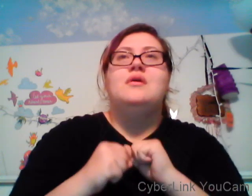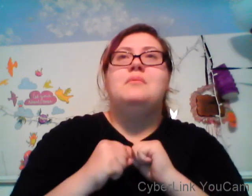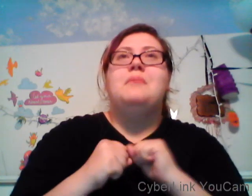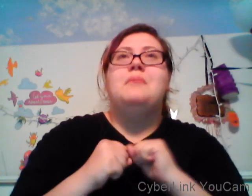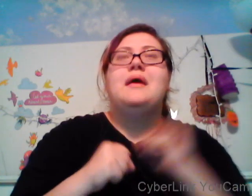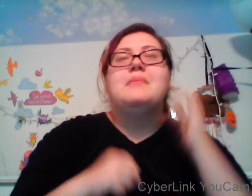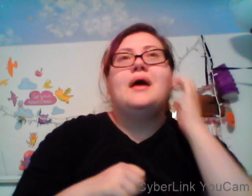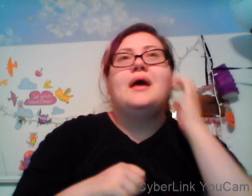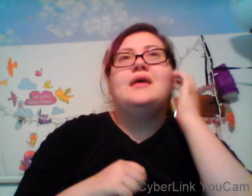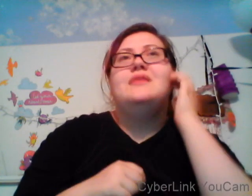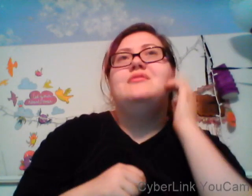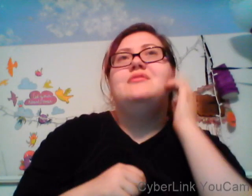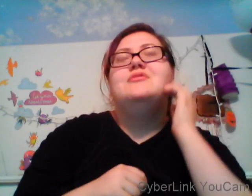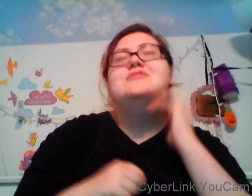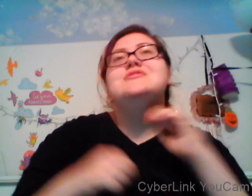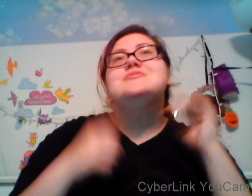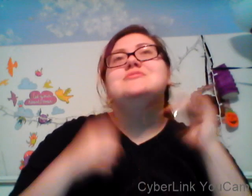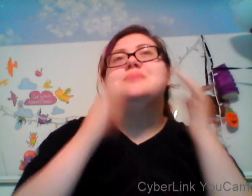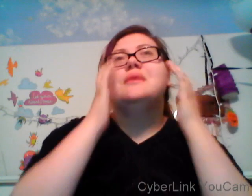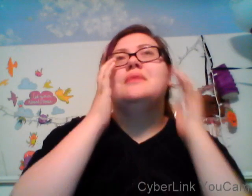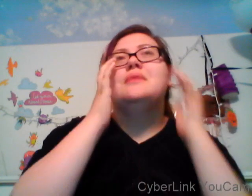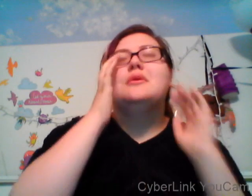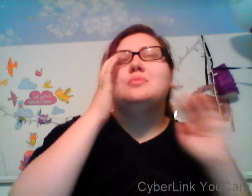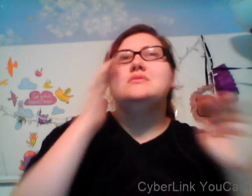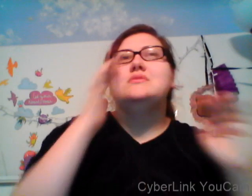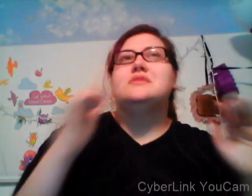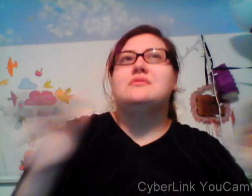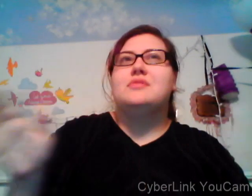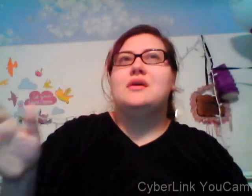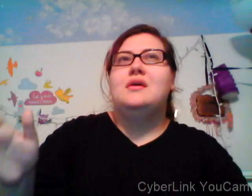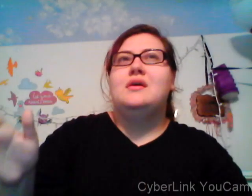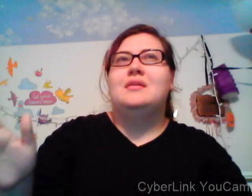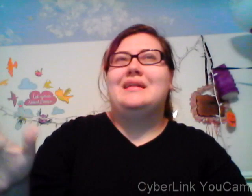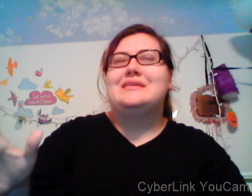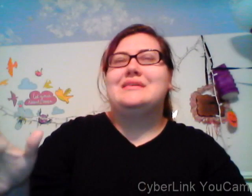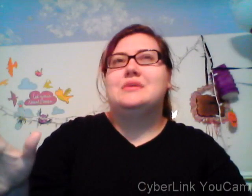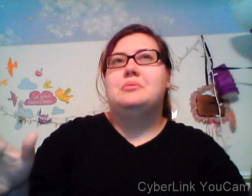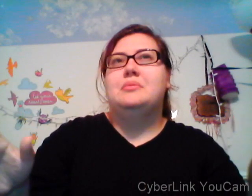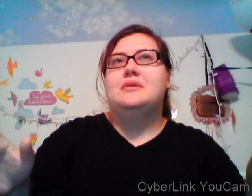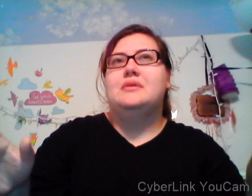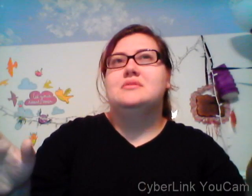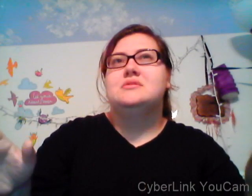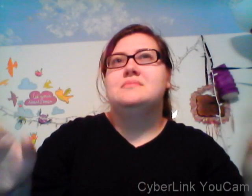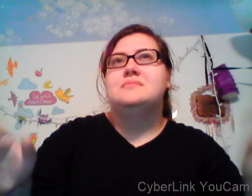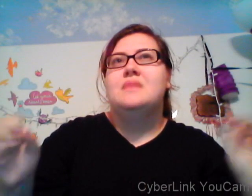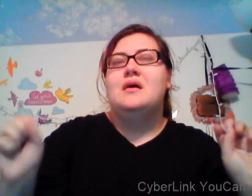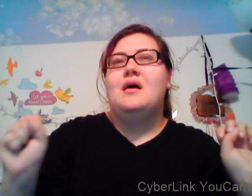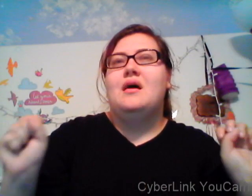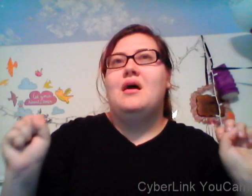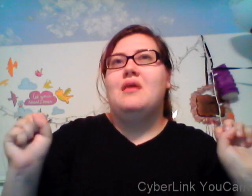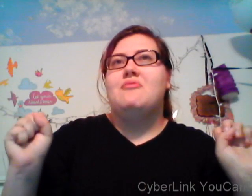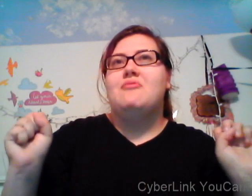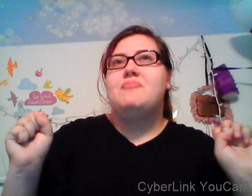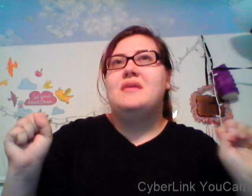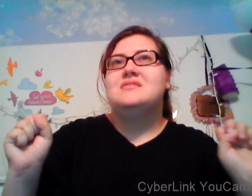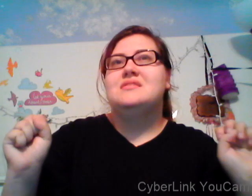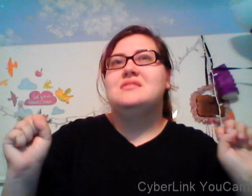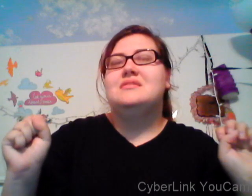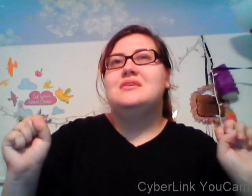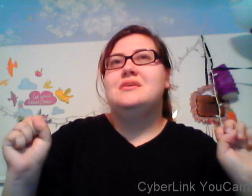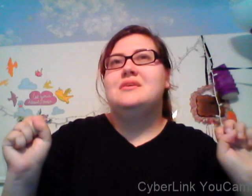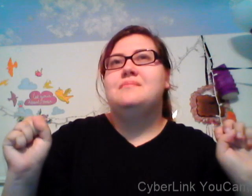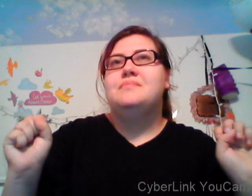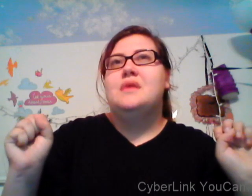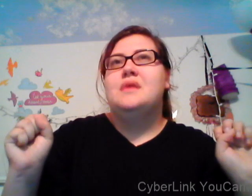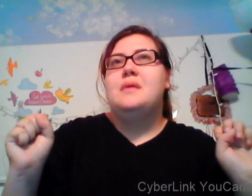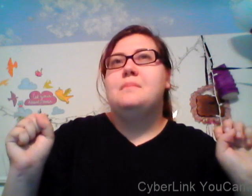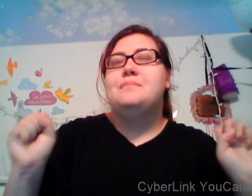are 12 year old trolls I know not all trolls are 12 years old but they sure act like it